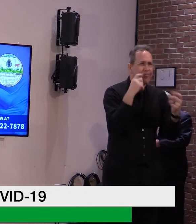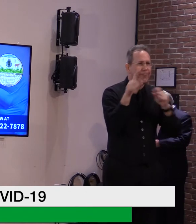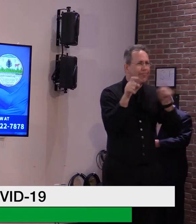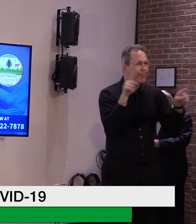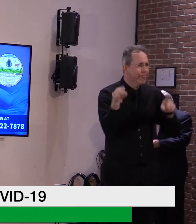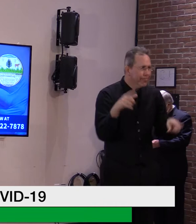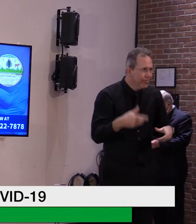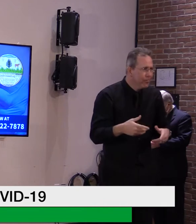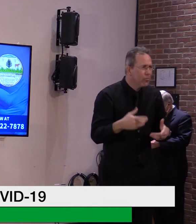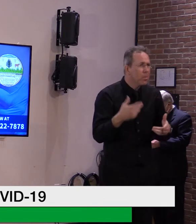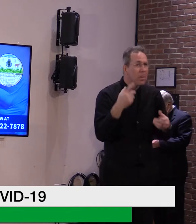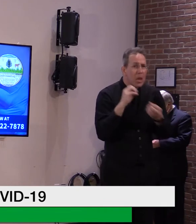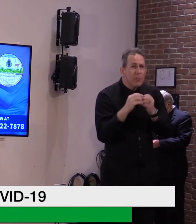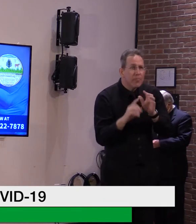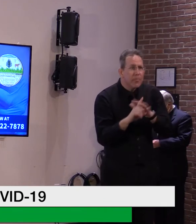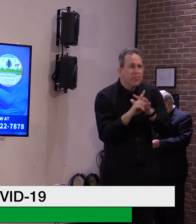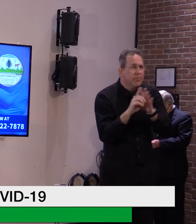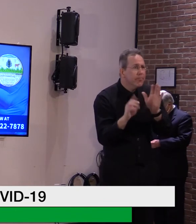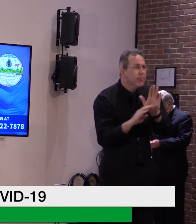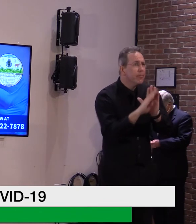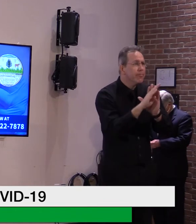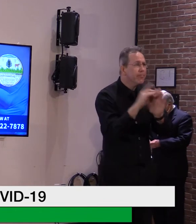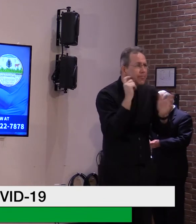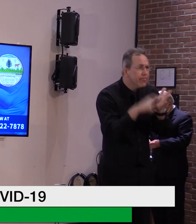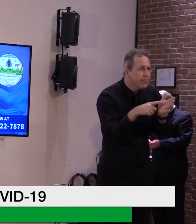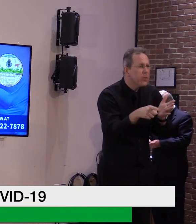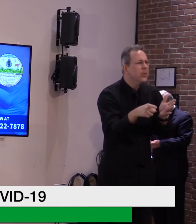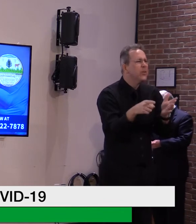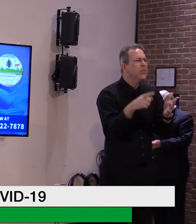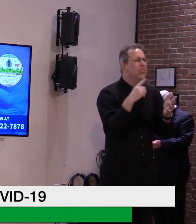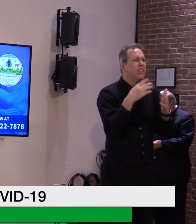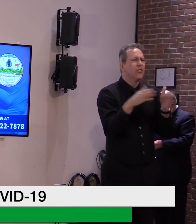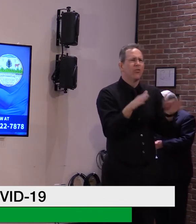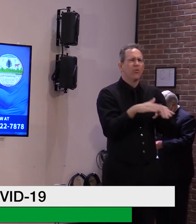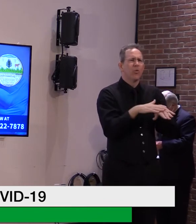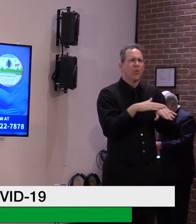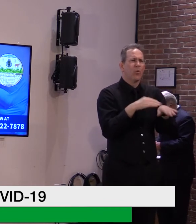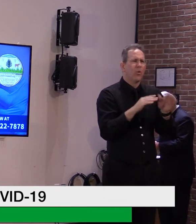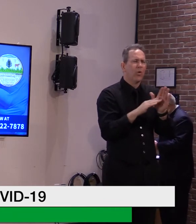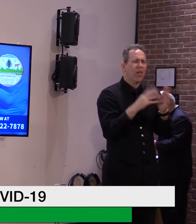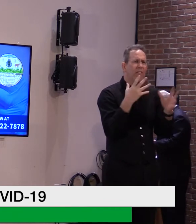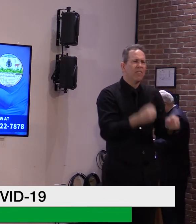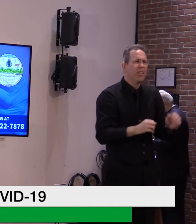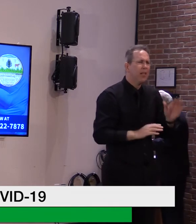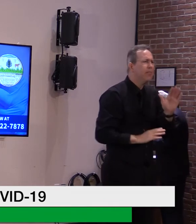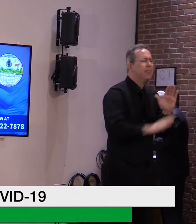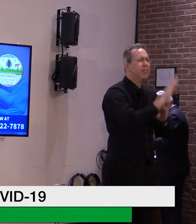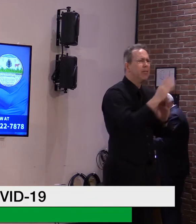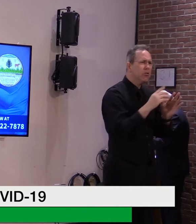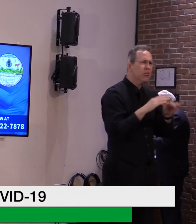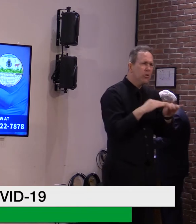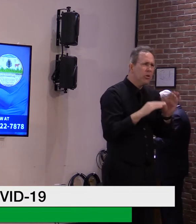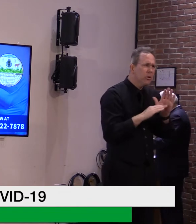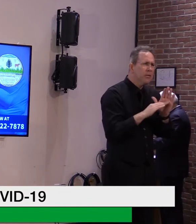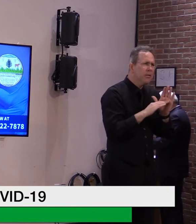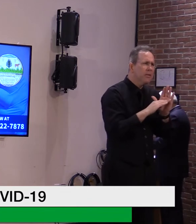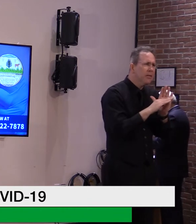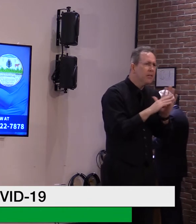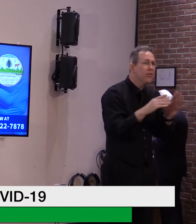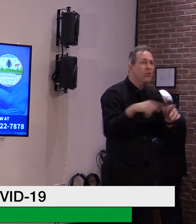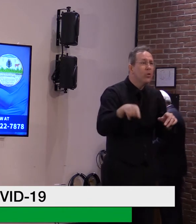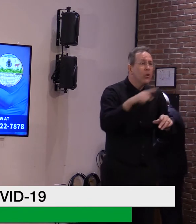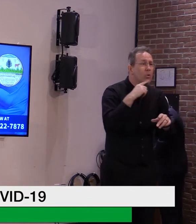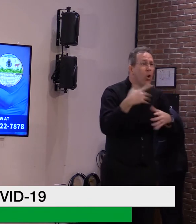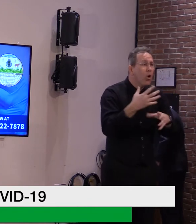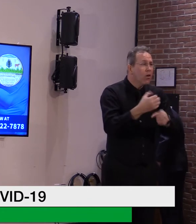are starting to drop as well, just because we've fully vaccinated those in the higher risk categories. So, um, we're